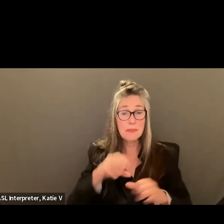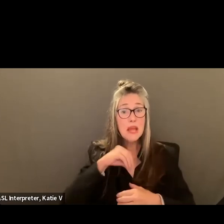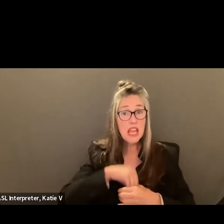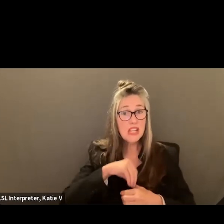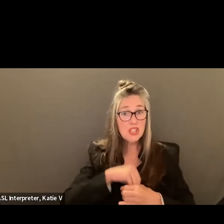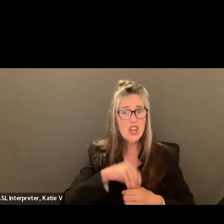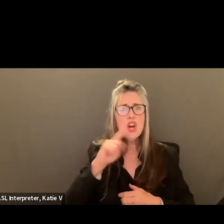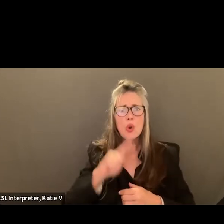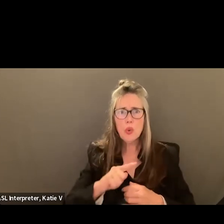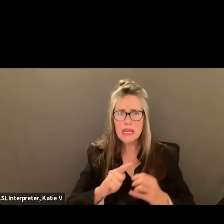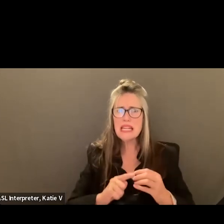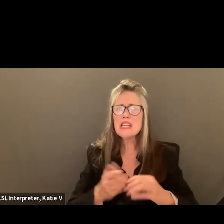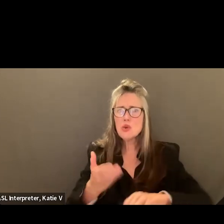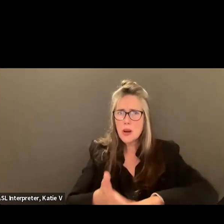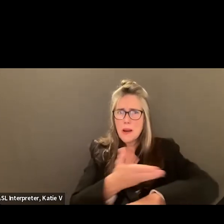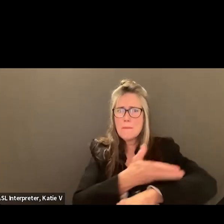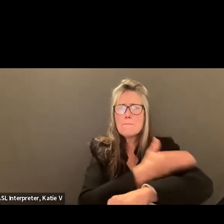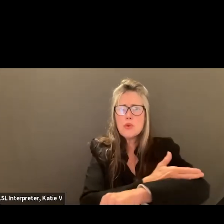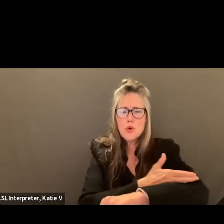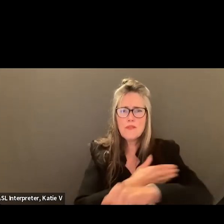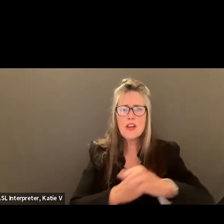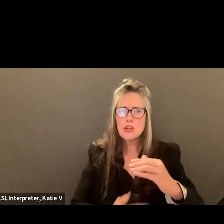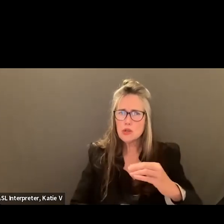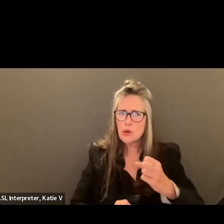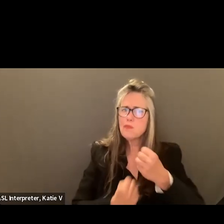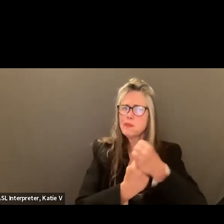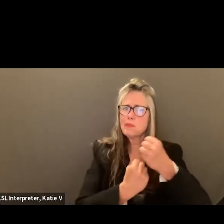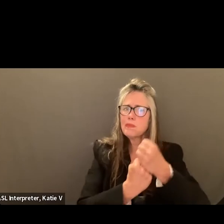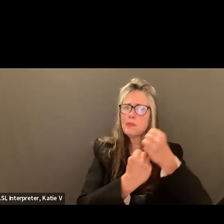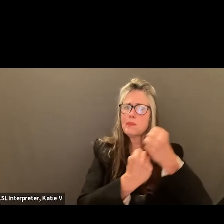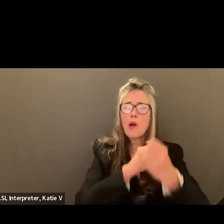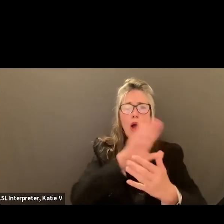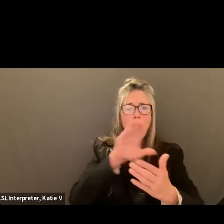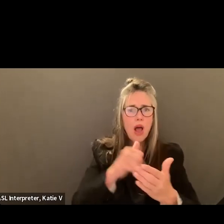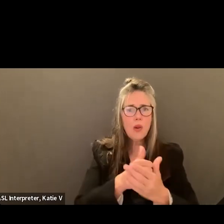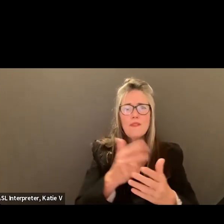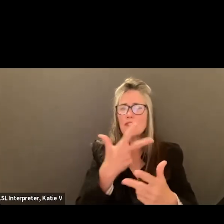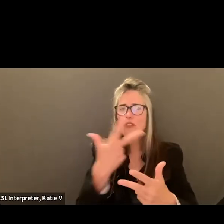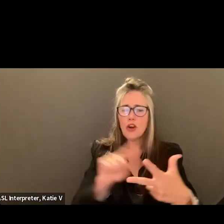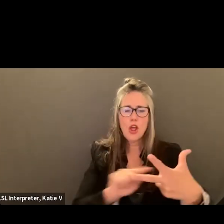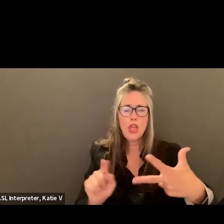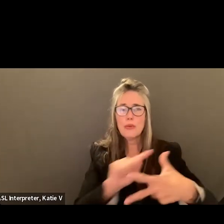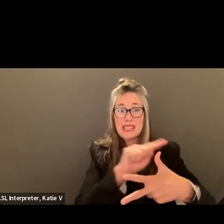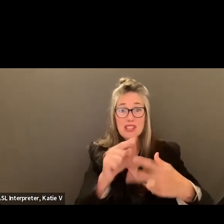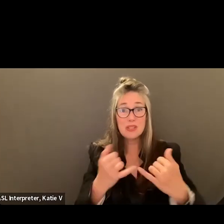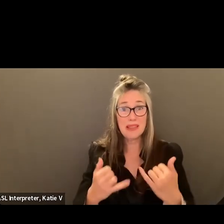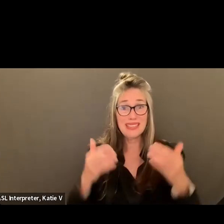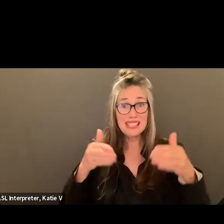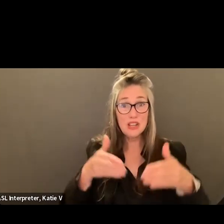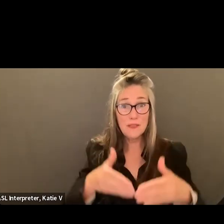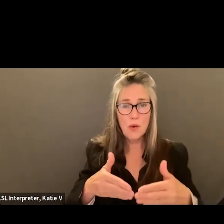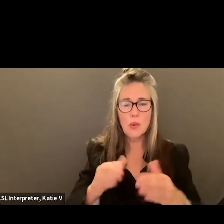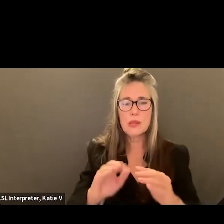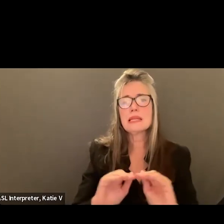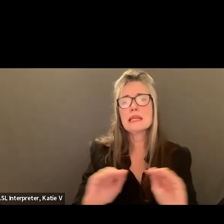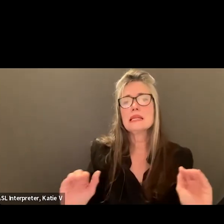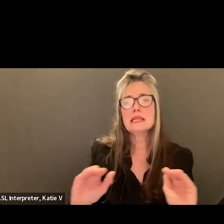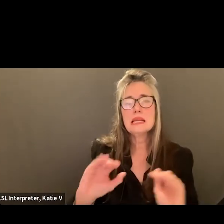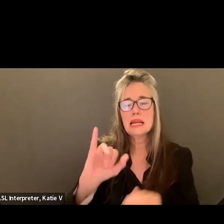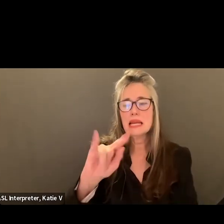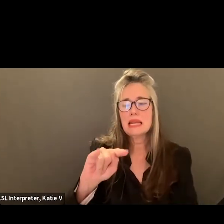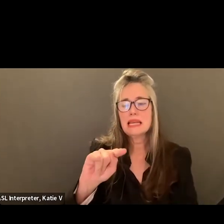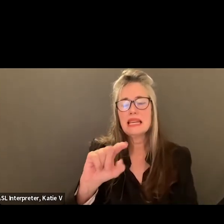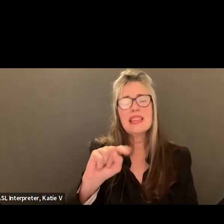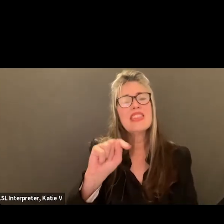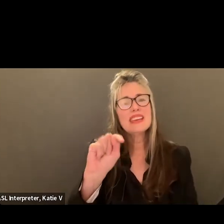all tiers. Although as you know, as I said, our focus is tier one for sure this year. Okay, and then just one more just a clarification and just tying the